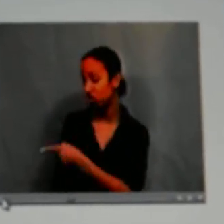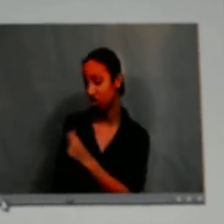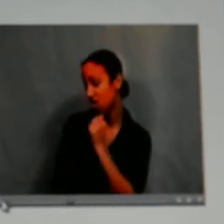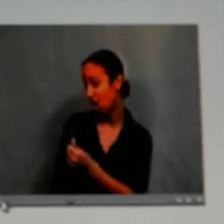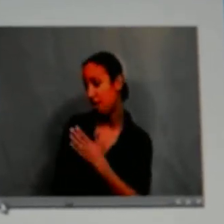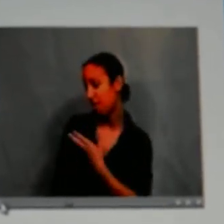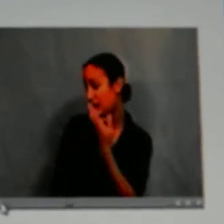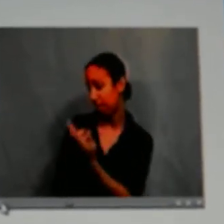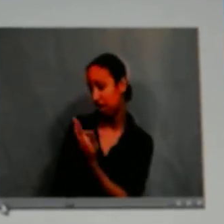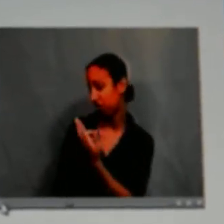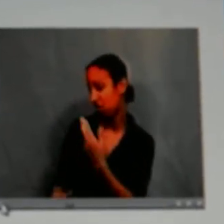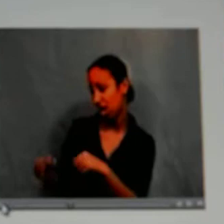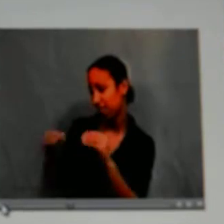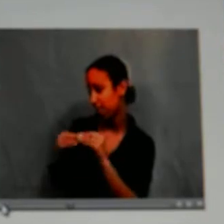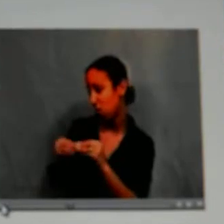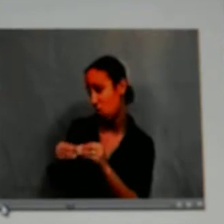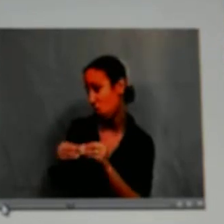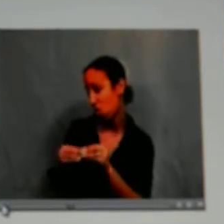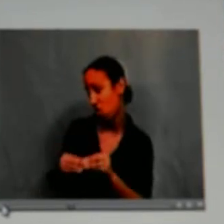When it was...